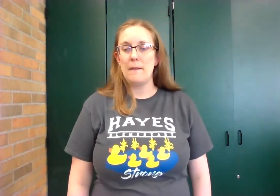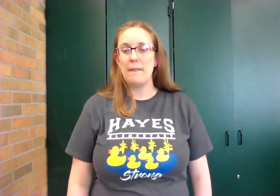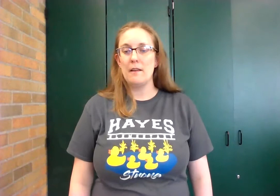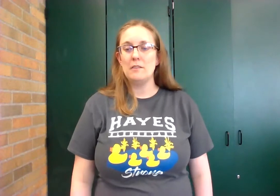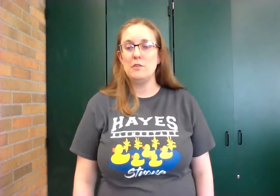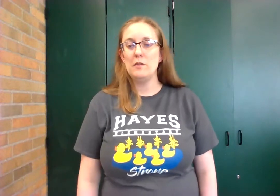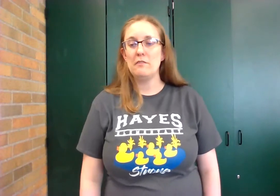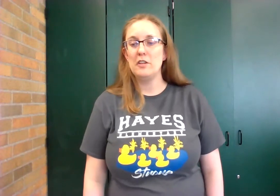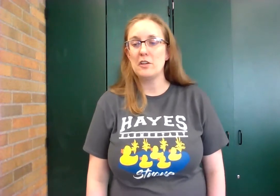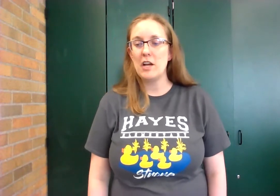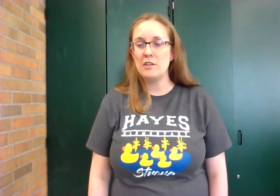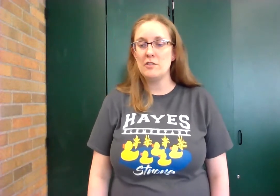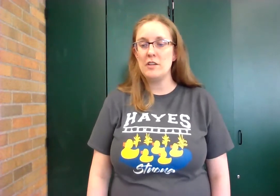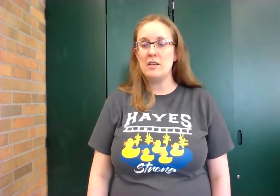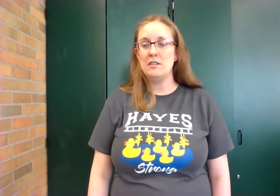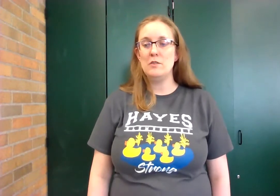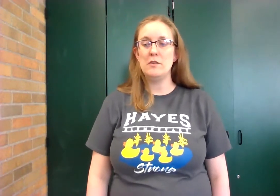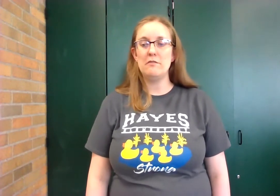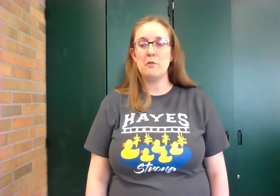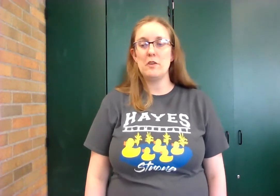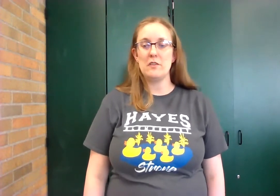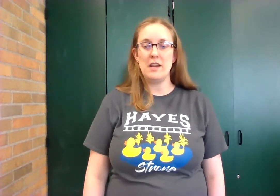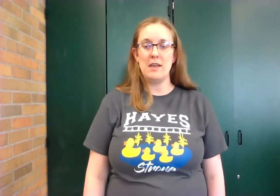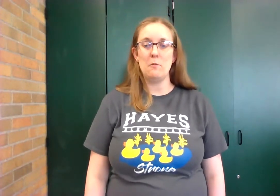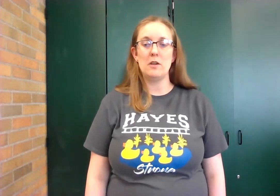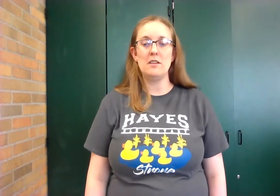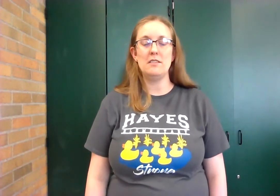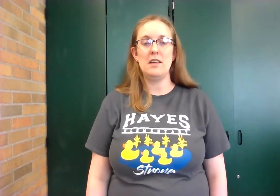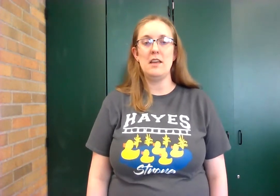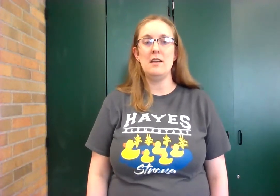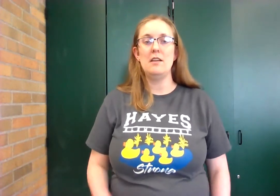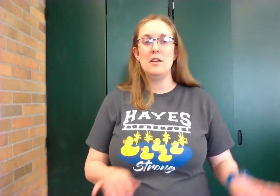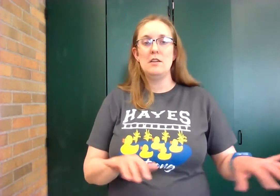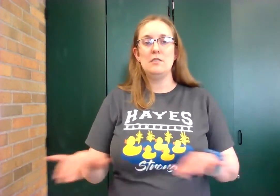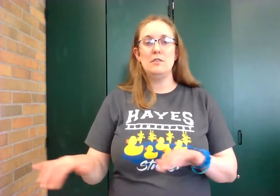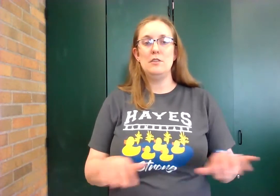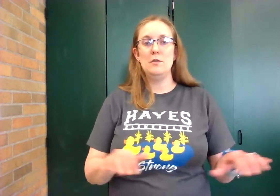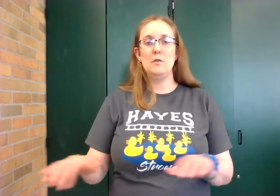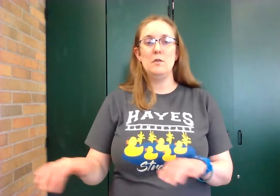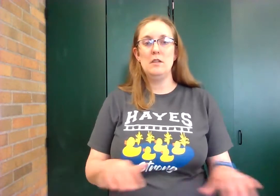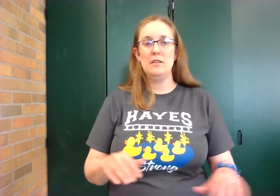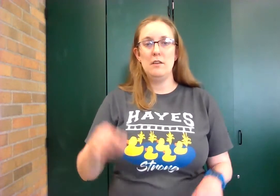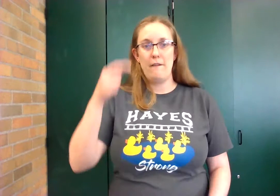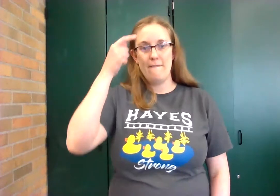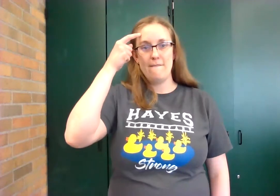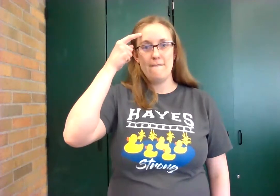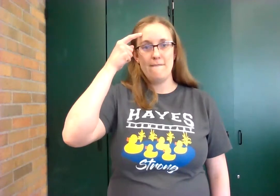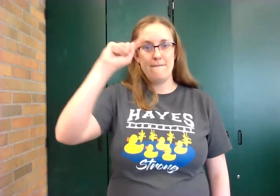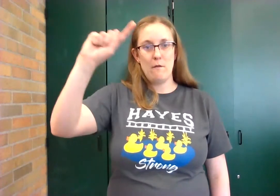do it for your country do it for your name we're gonna say do it for